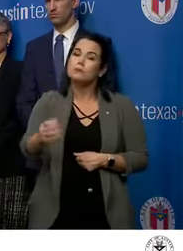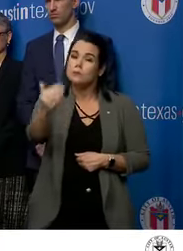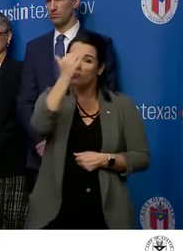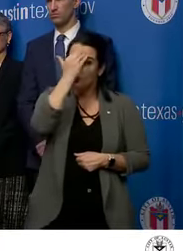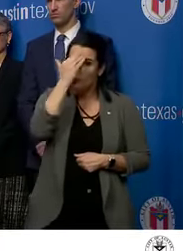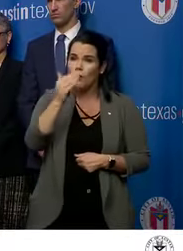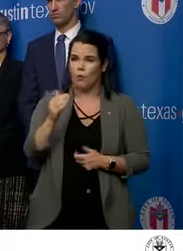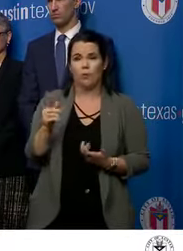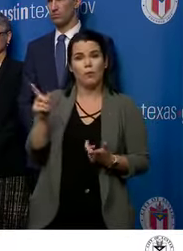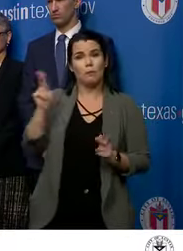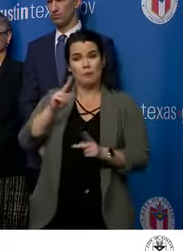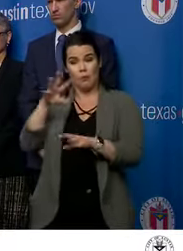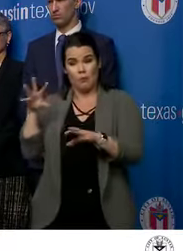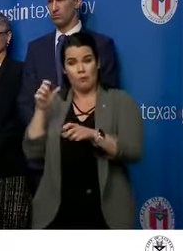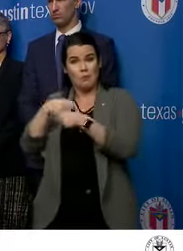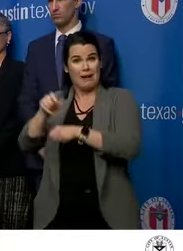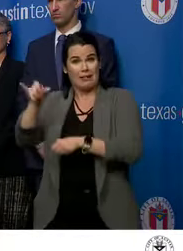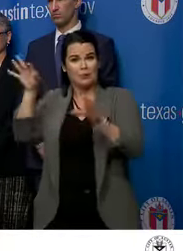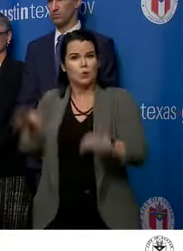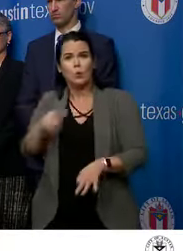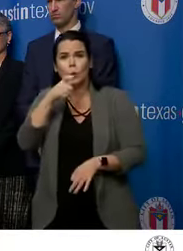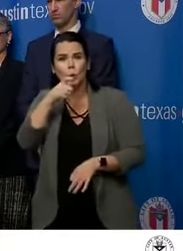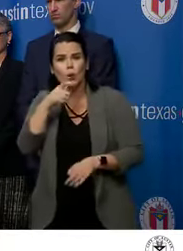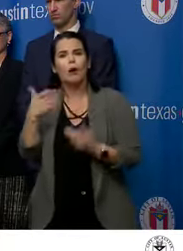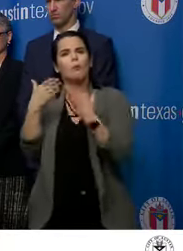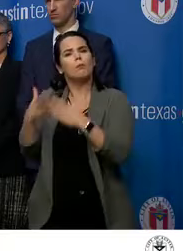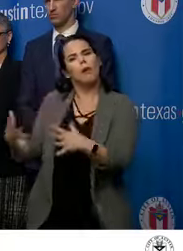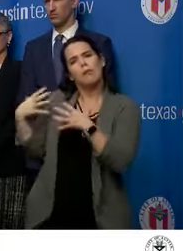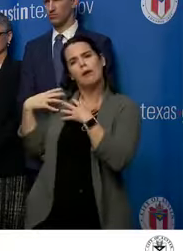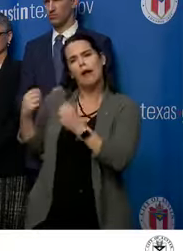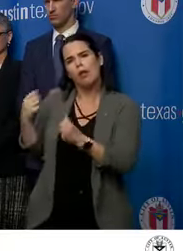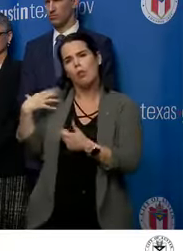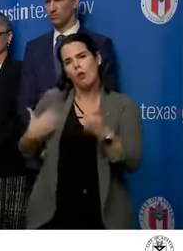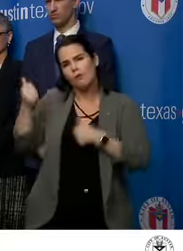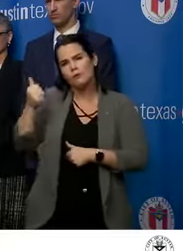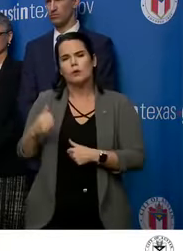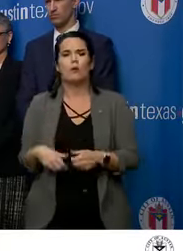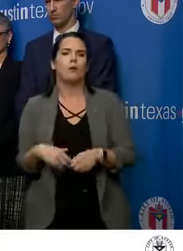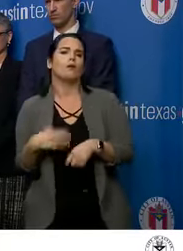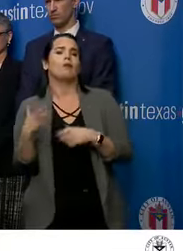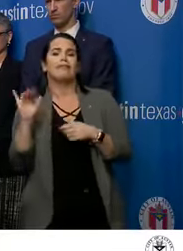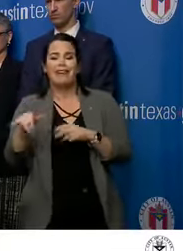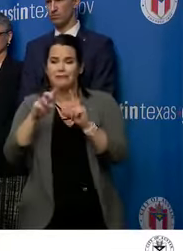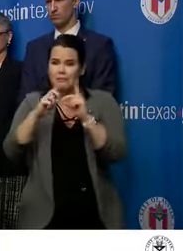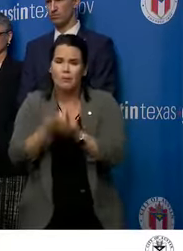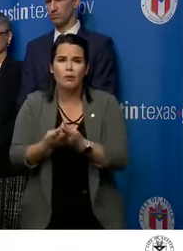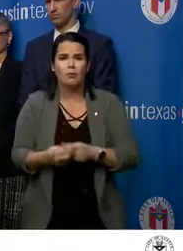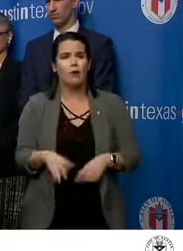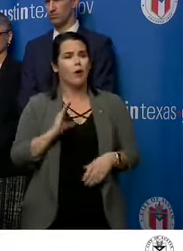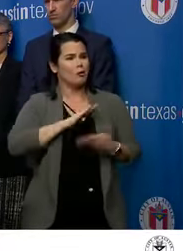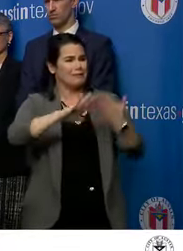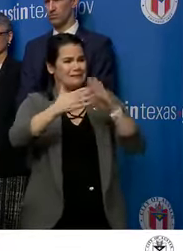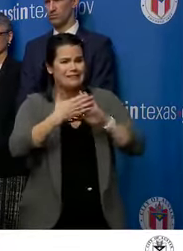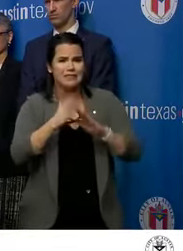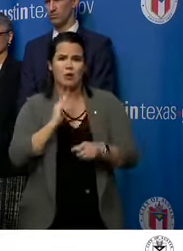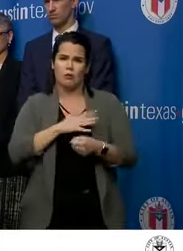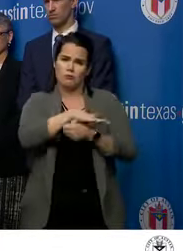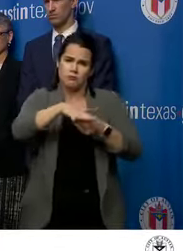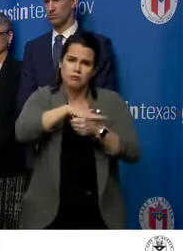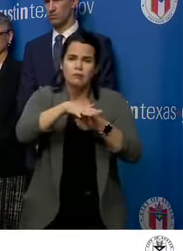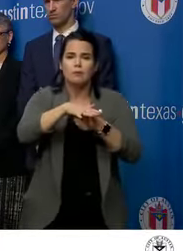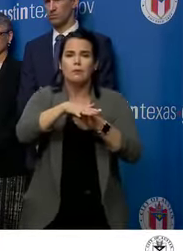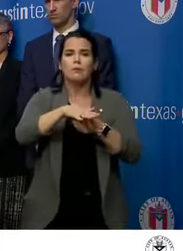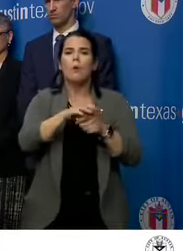are our public health department, our public health officers, both with the city and the county, but it also